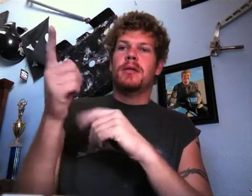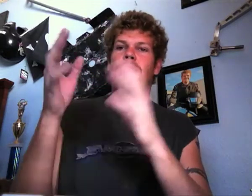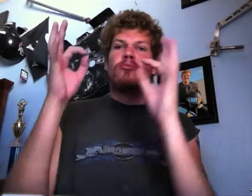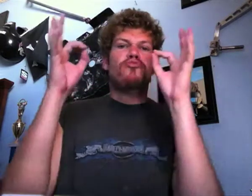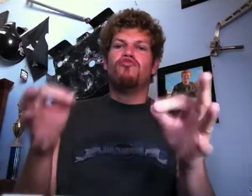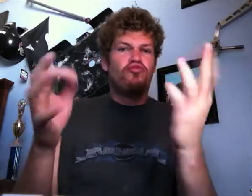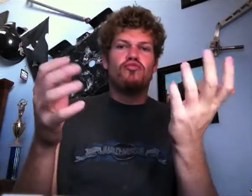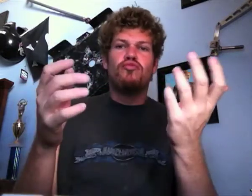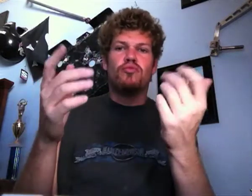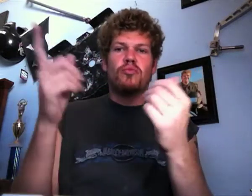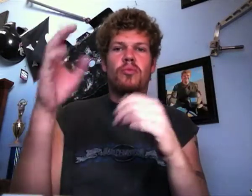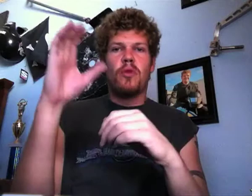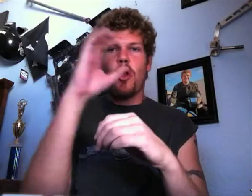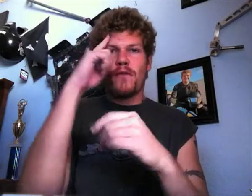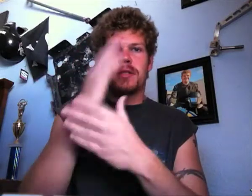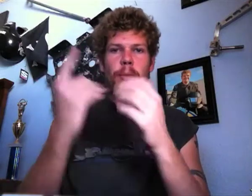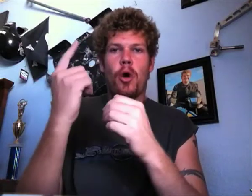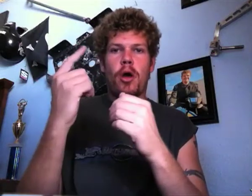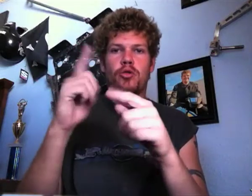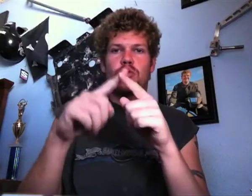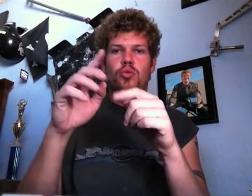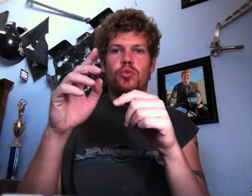It's good to eat it.